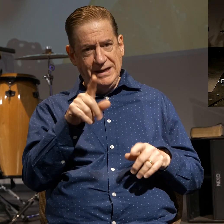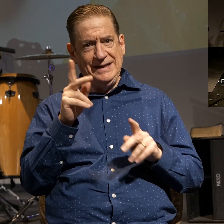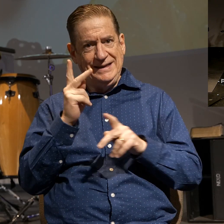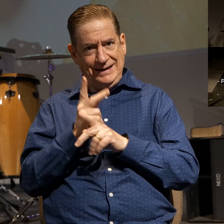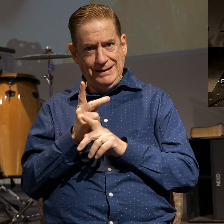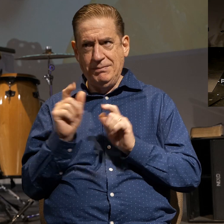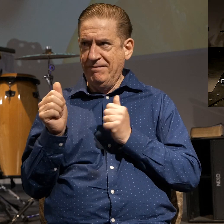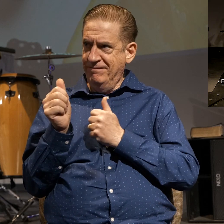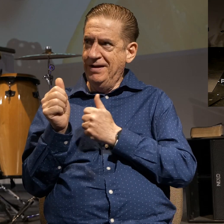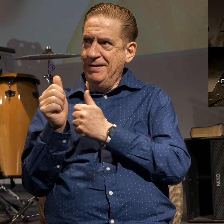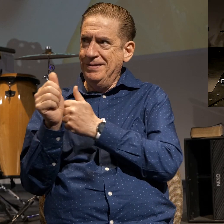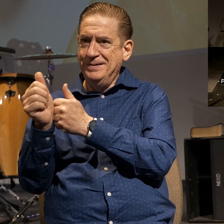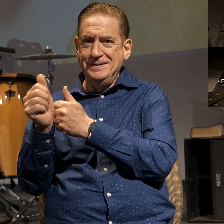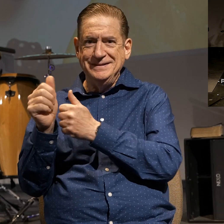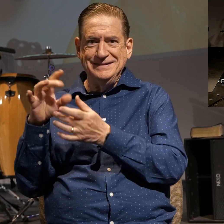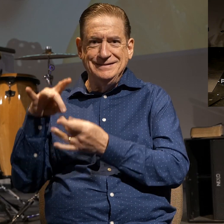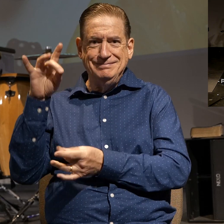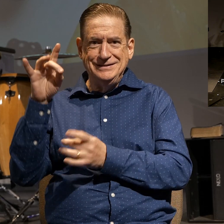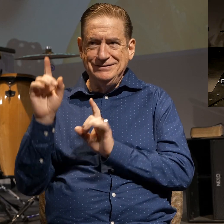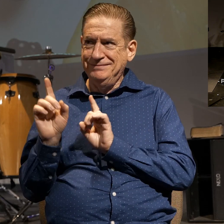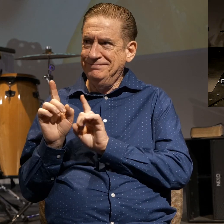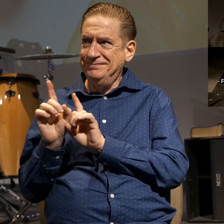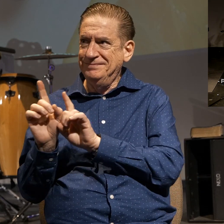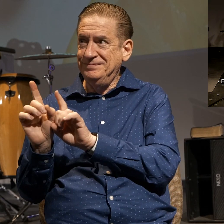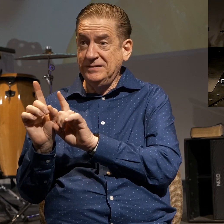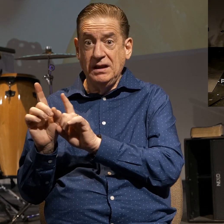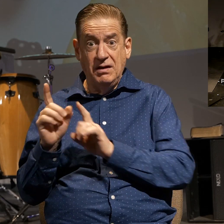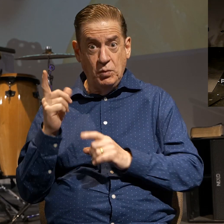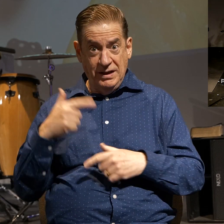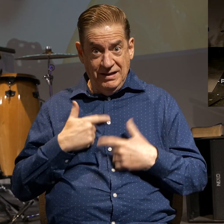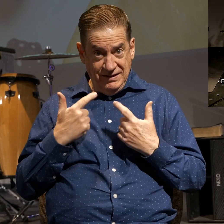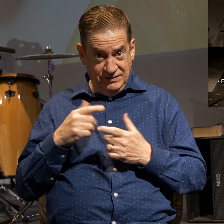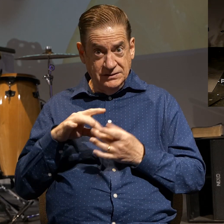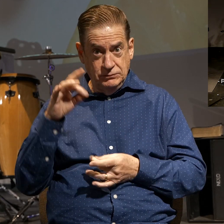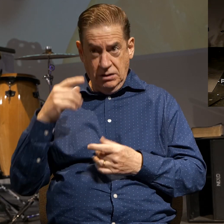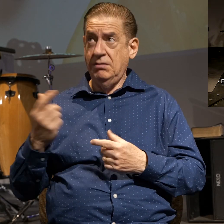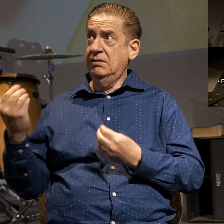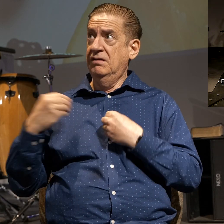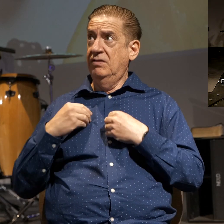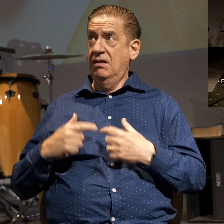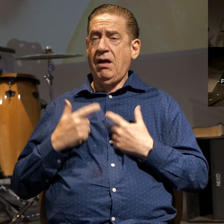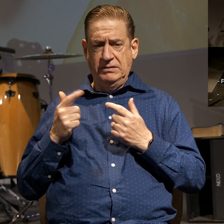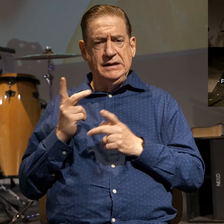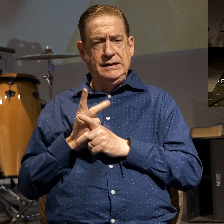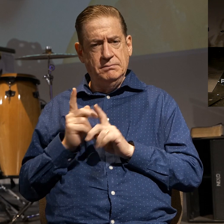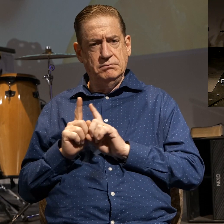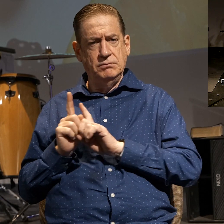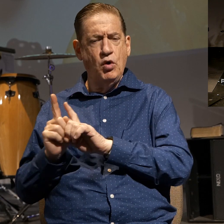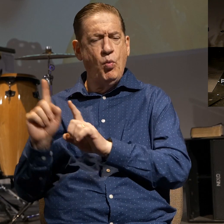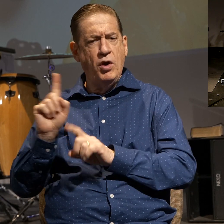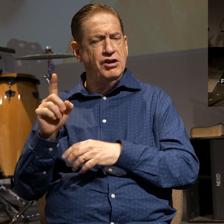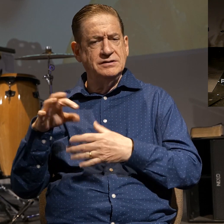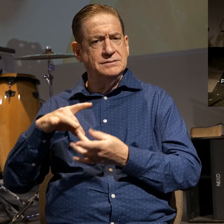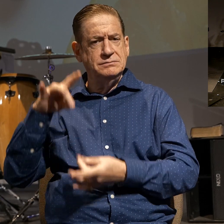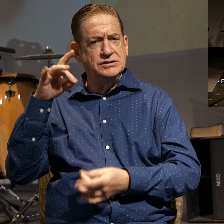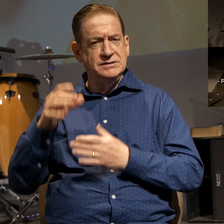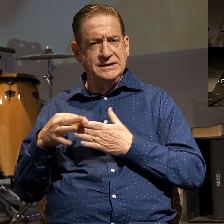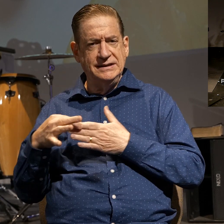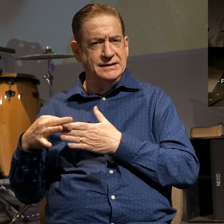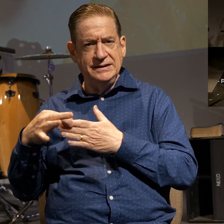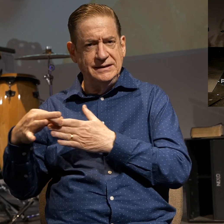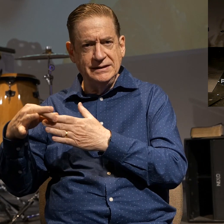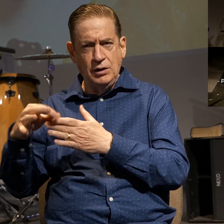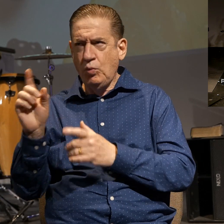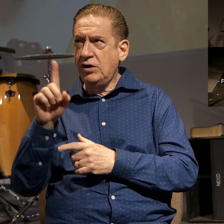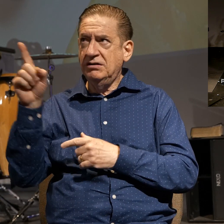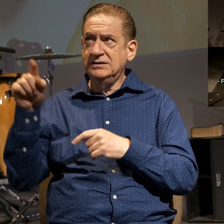So if we live by the spirit so if we've been made alive by the spirit let us also keep in step with the spirit. So where's the spirit leading us? Where's the spirit